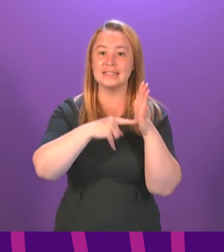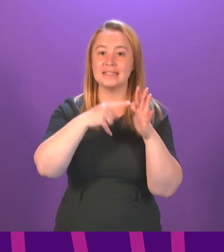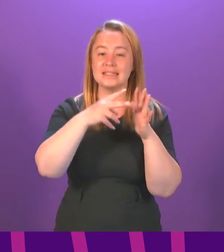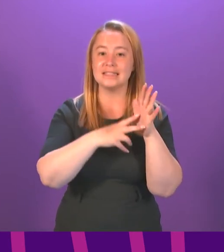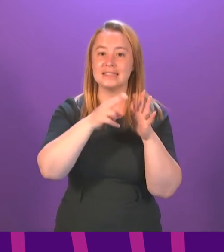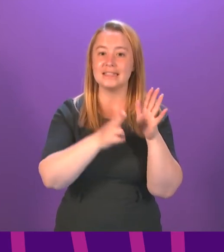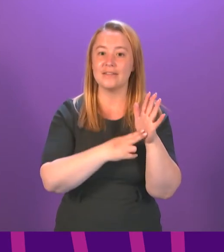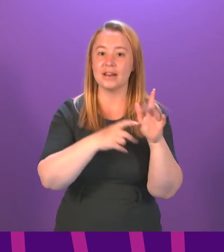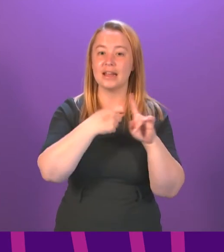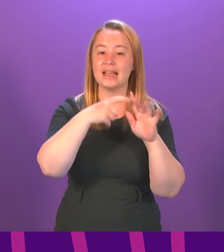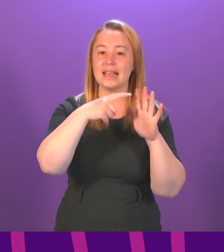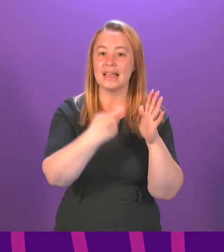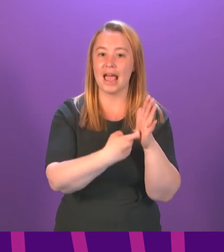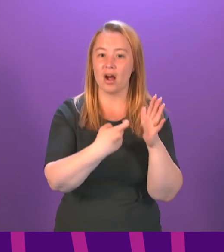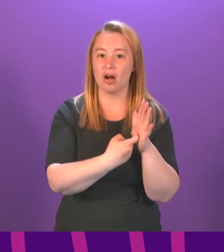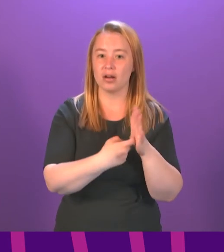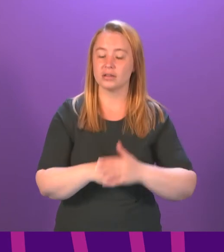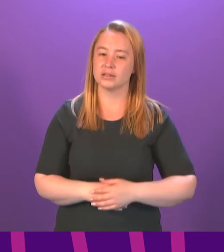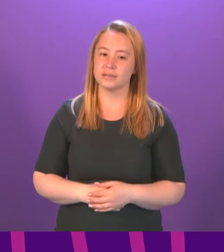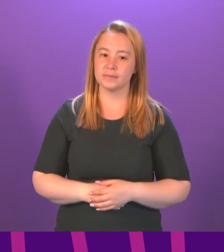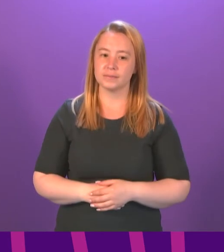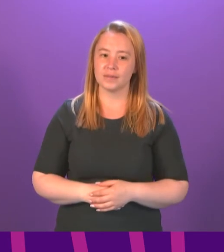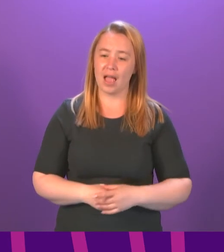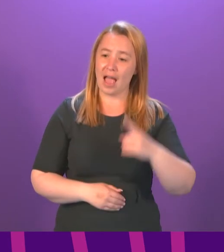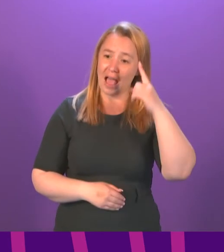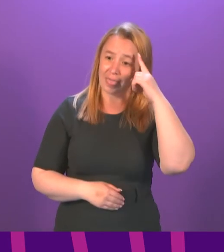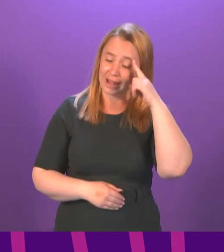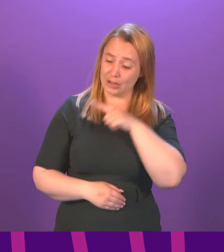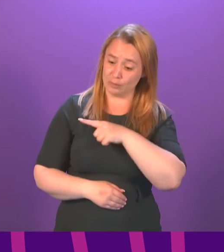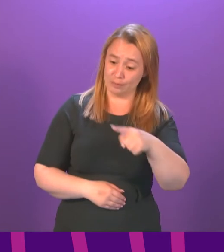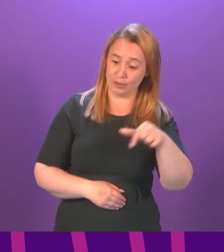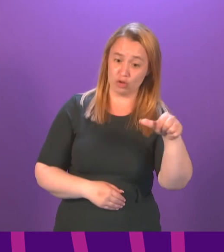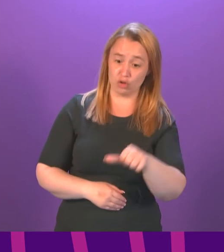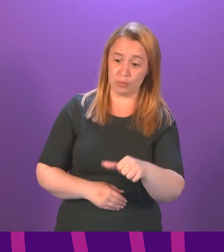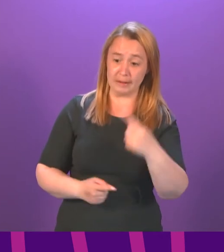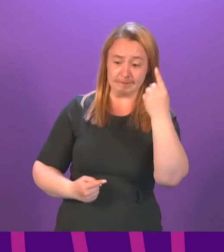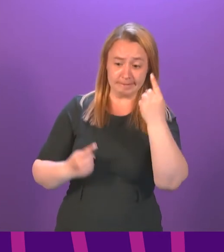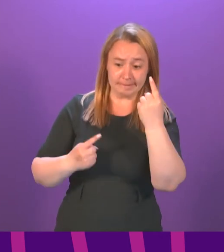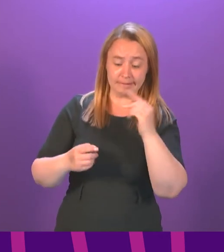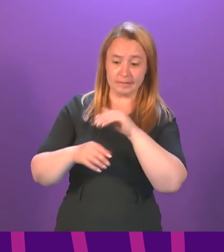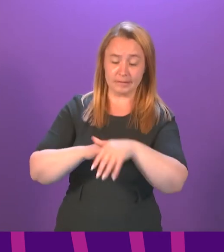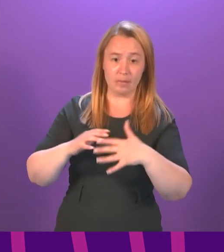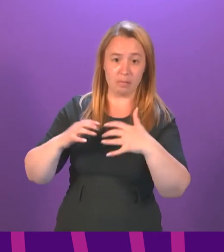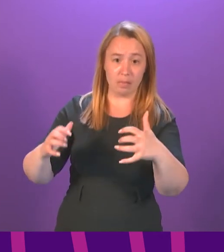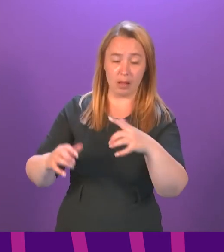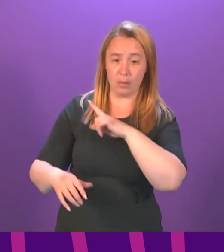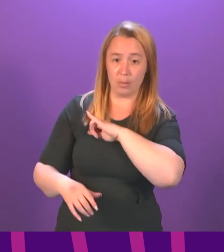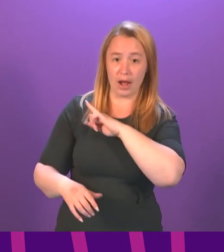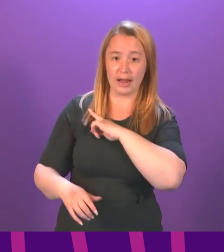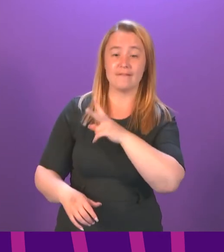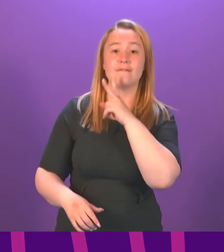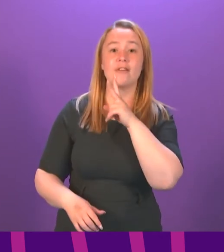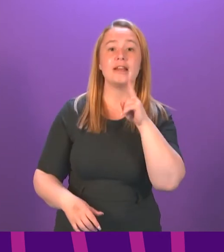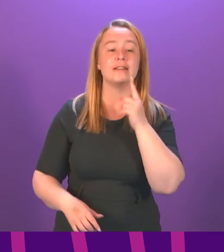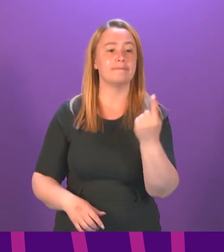like to seek your help in a matter which I believe should concern every one of us as parliamentarians. Last Friday, the First Minister made